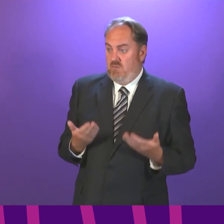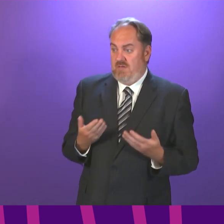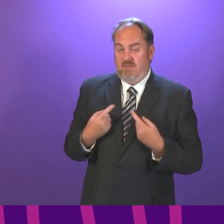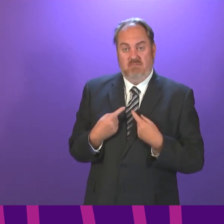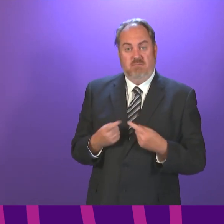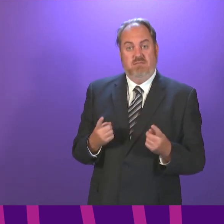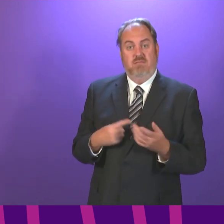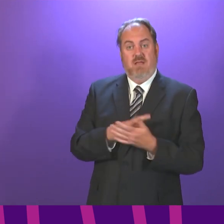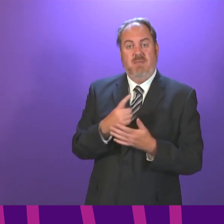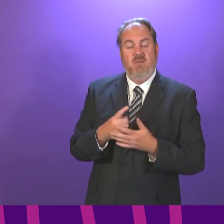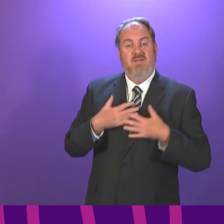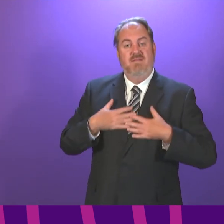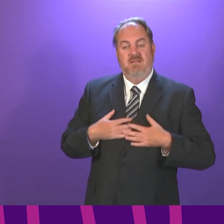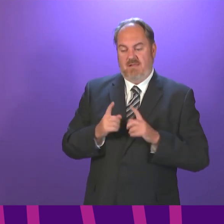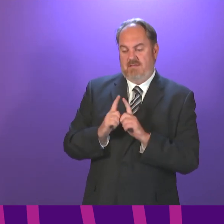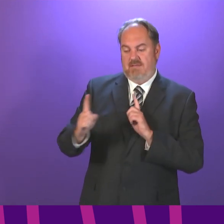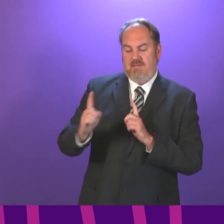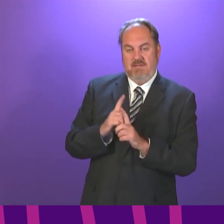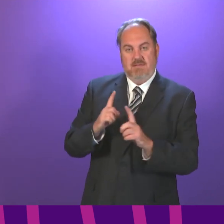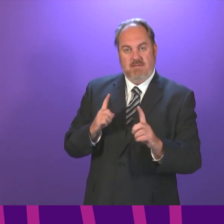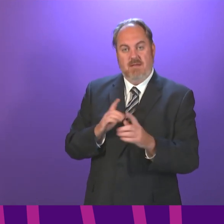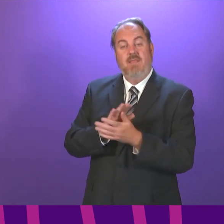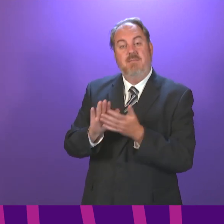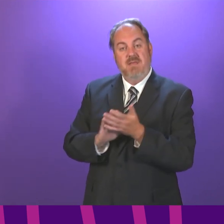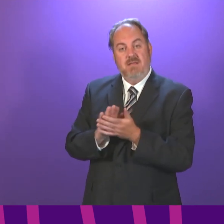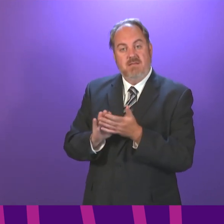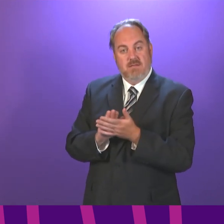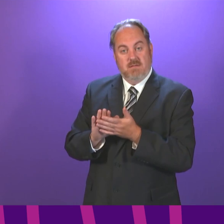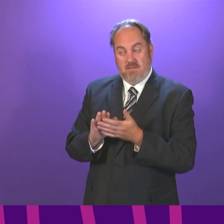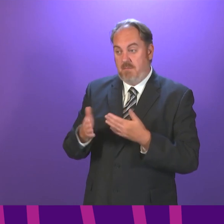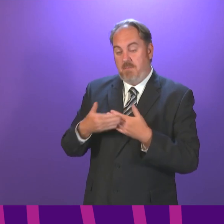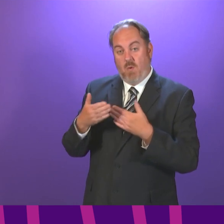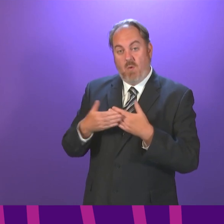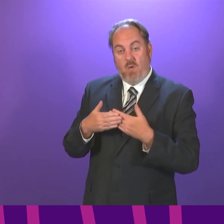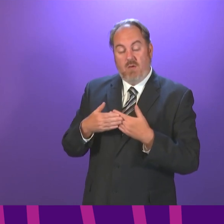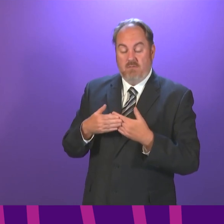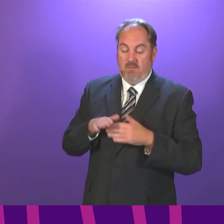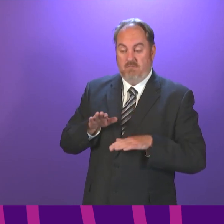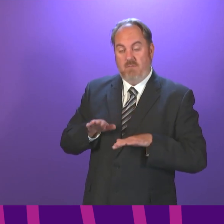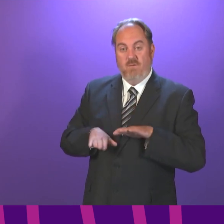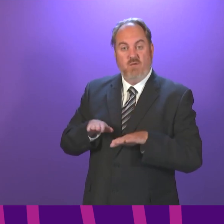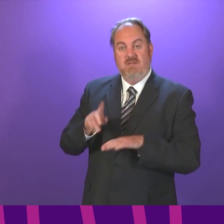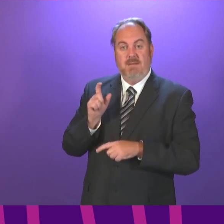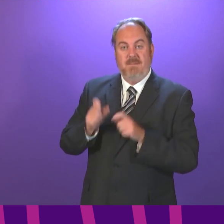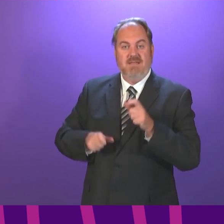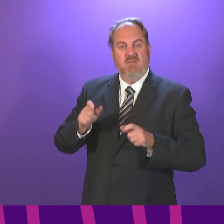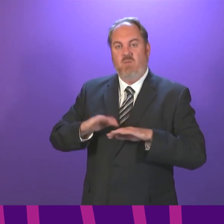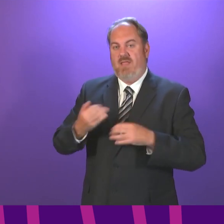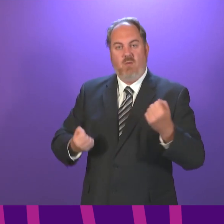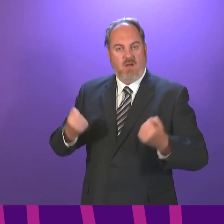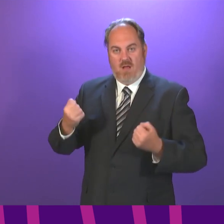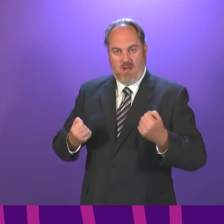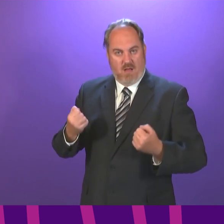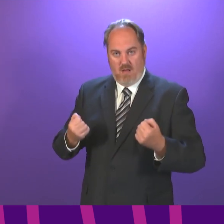around physical distancing, operators will be able to make more foot passenger capacity available from Monday